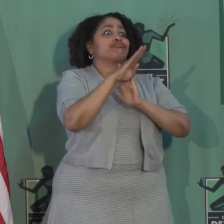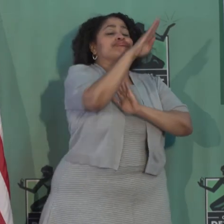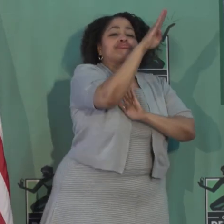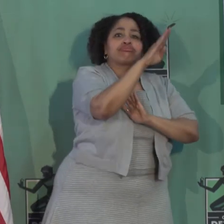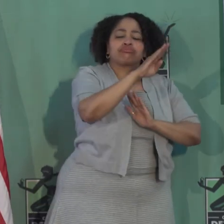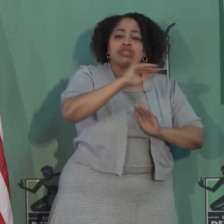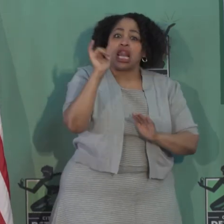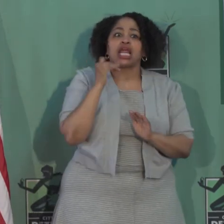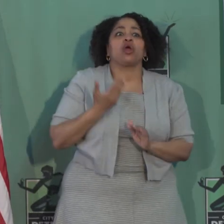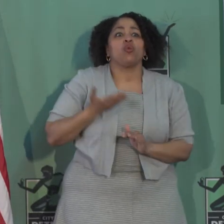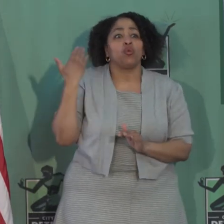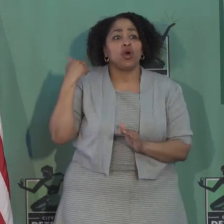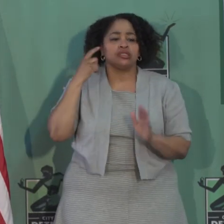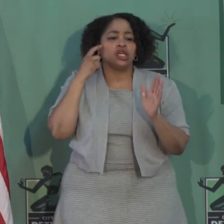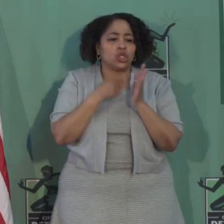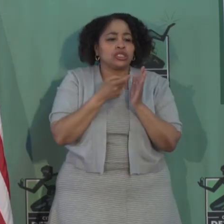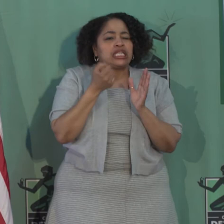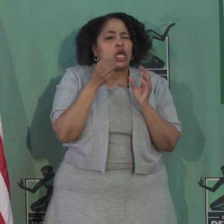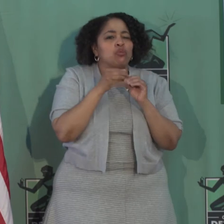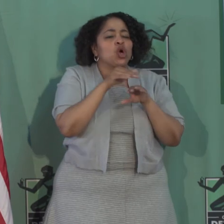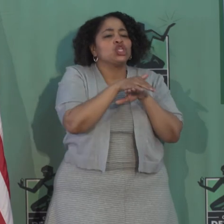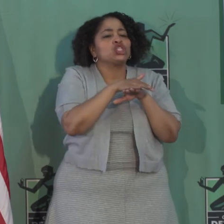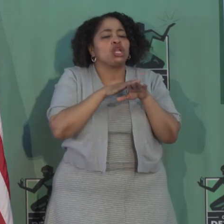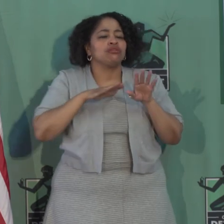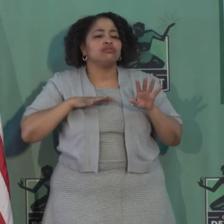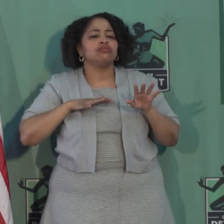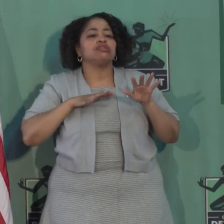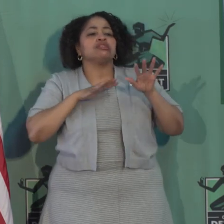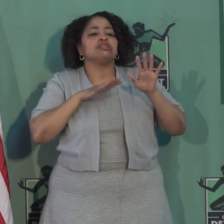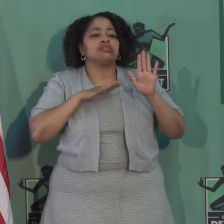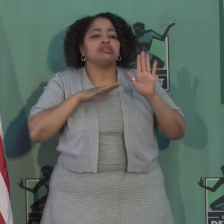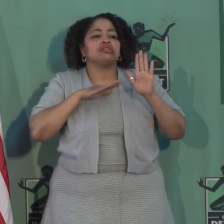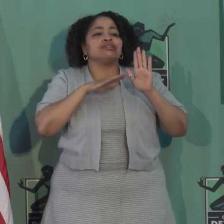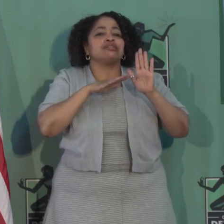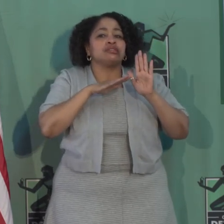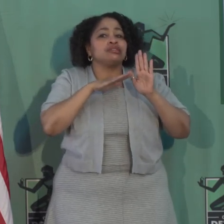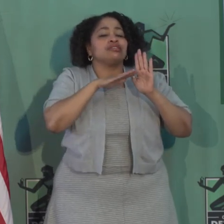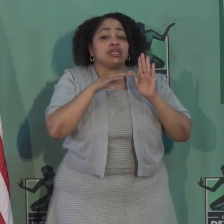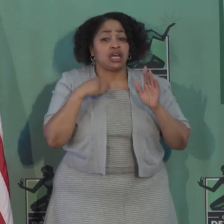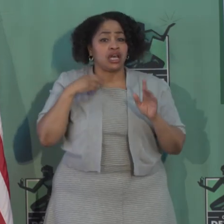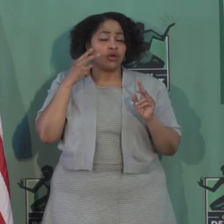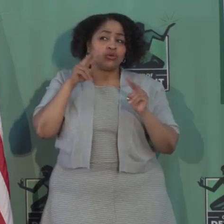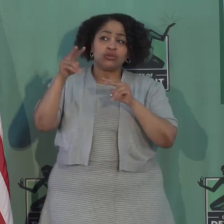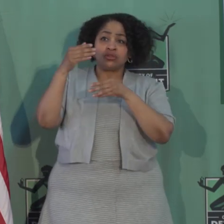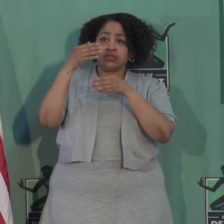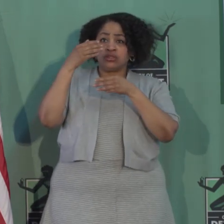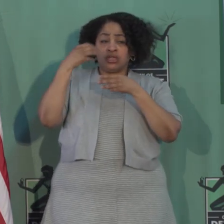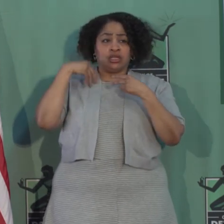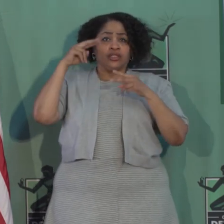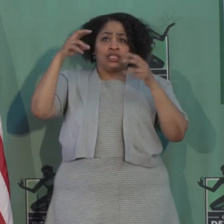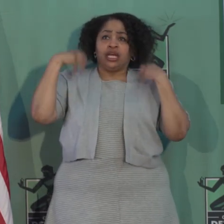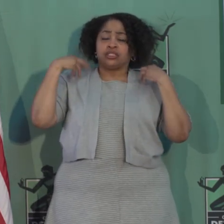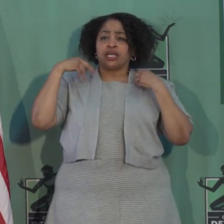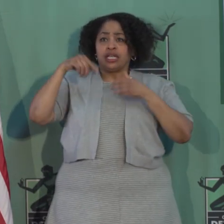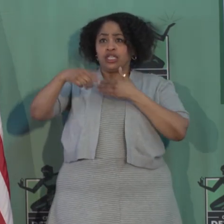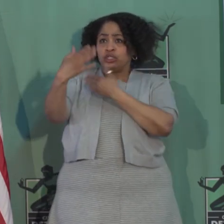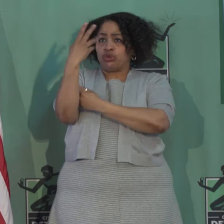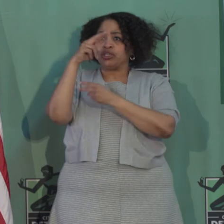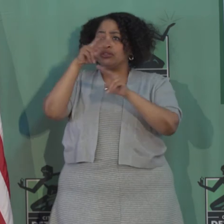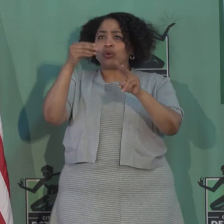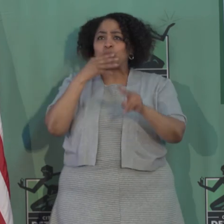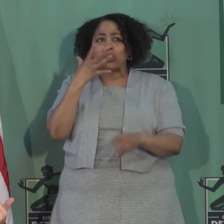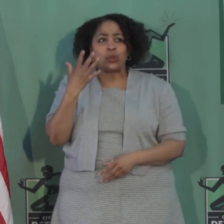that it was. And yes, I'm extremely concerned. I got up this morning and looked out the window and saw the sun shining and the warm weather.